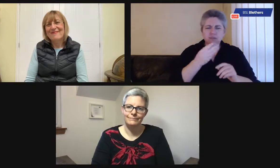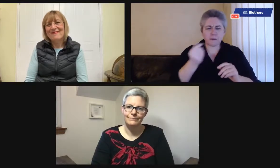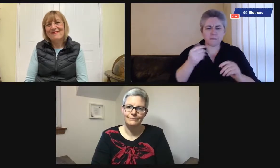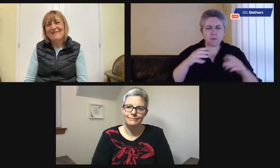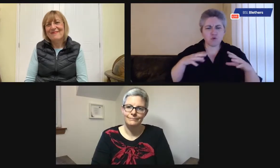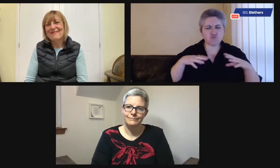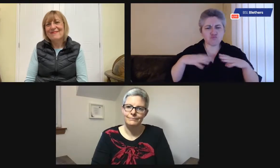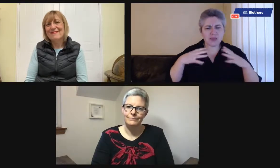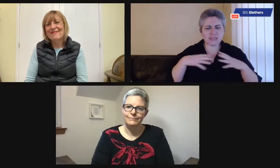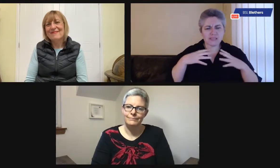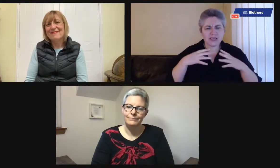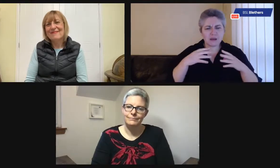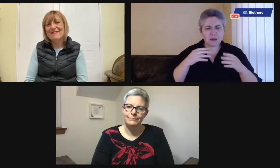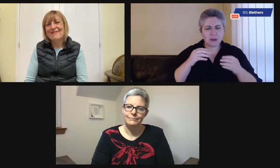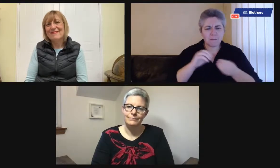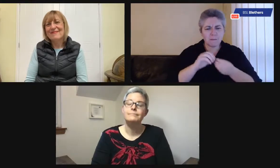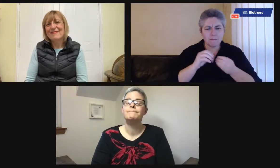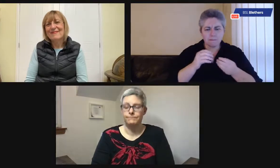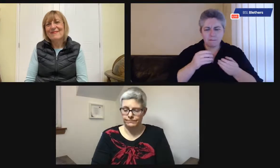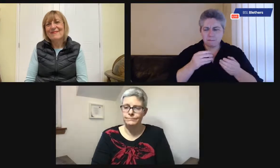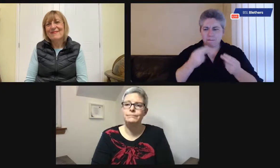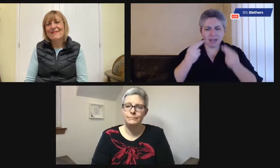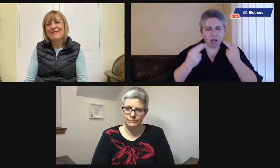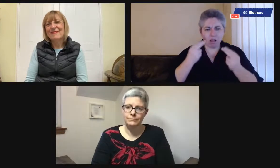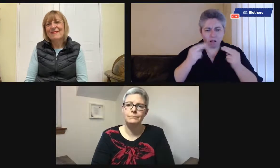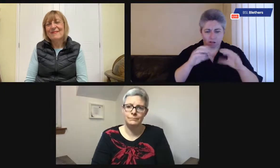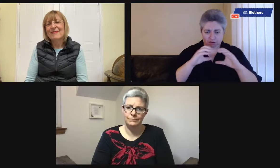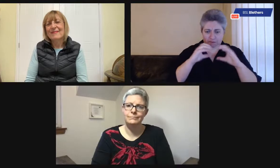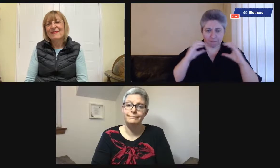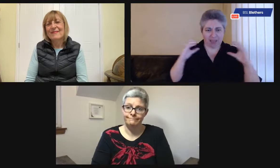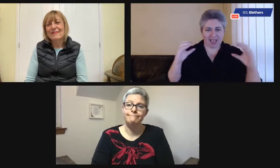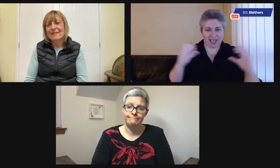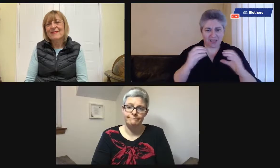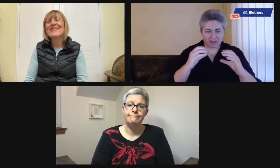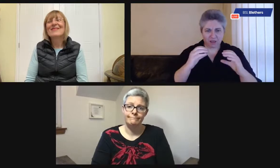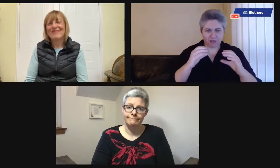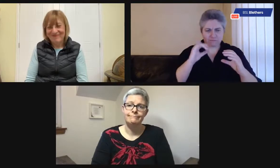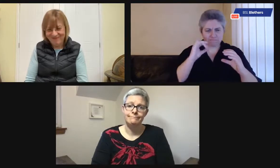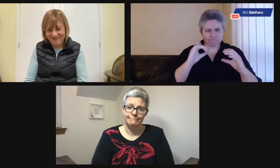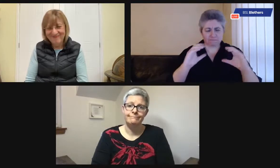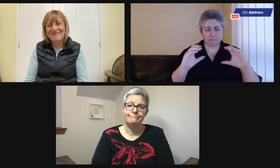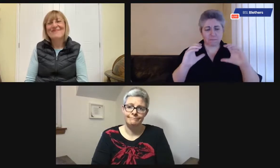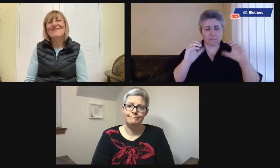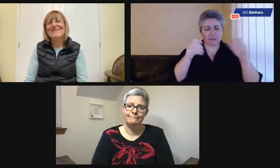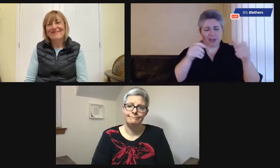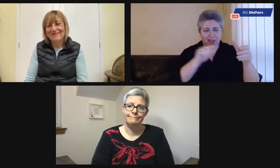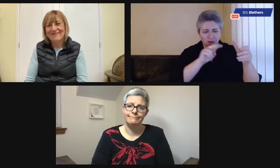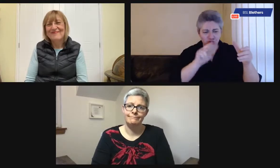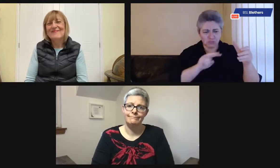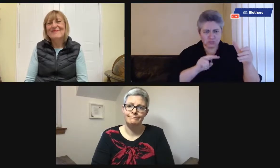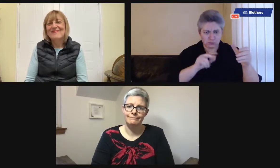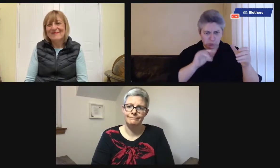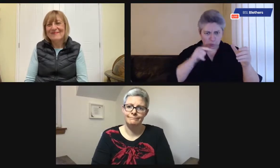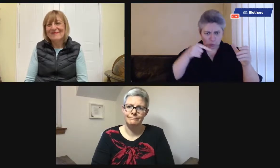and some of the ready made meals that are available in kind of boxes.